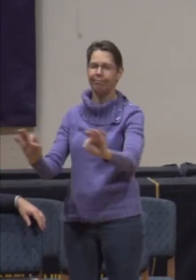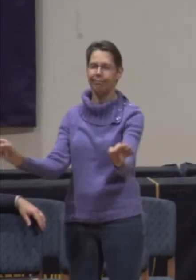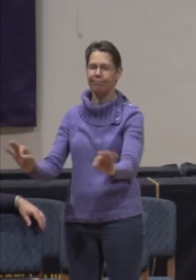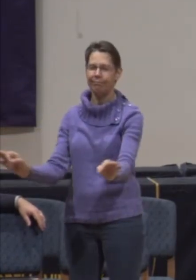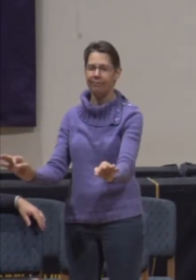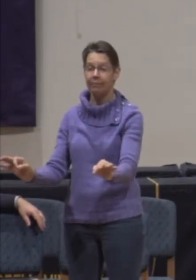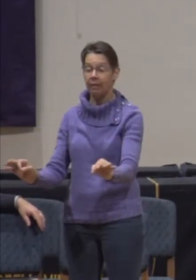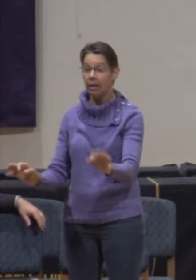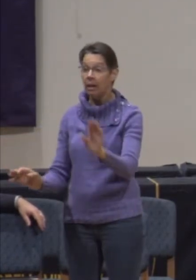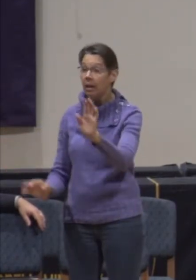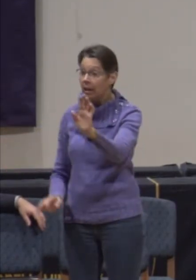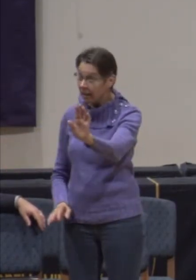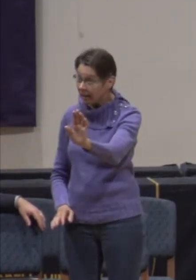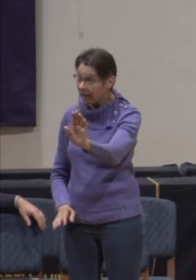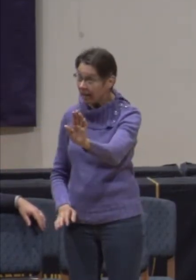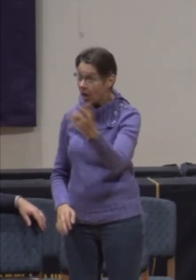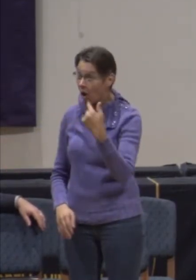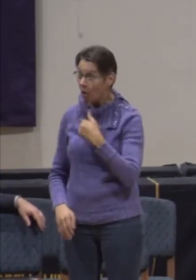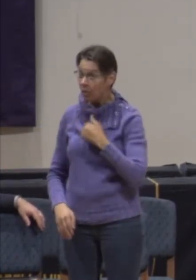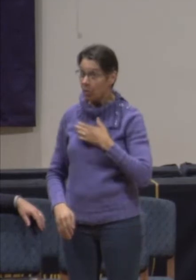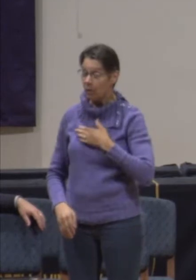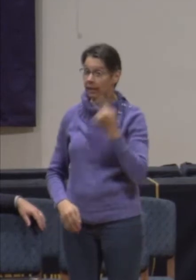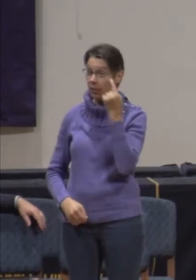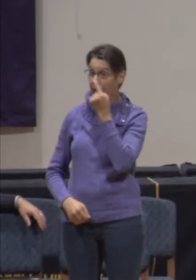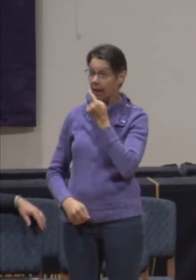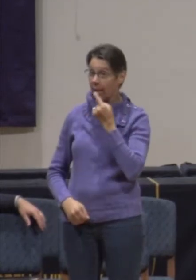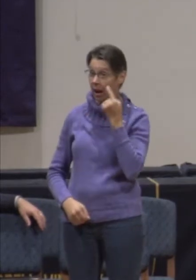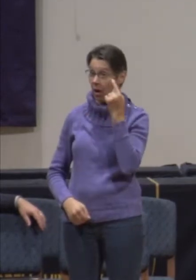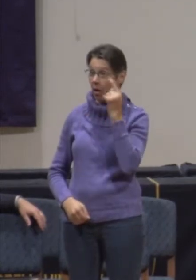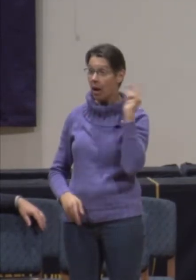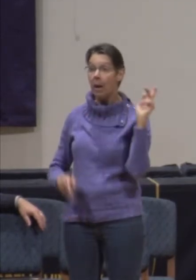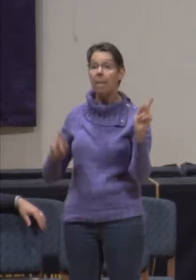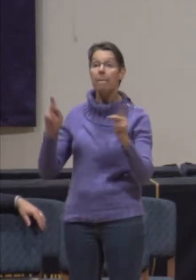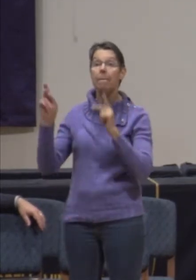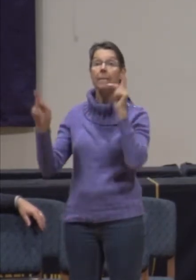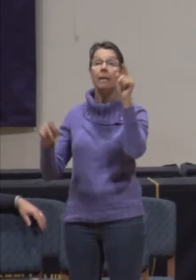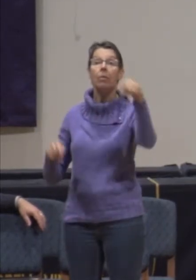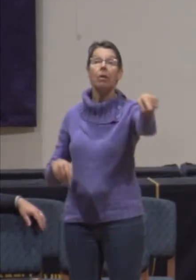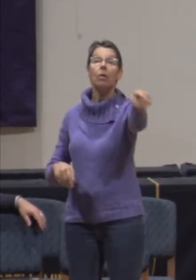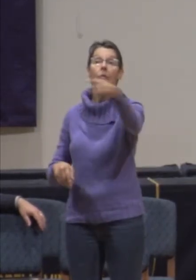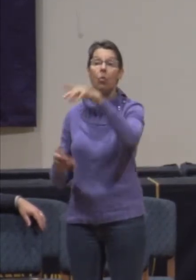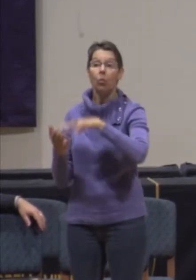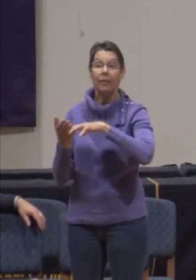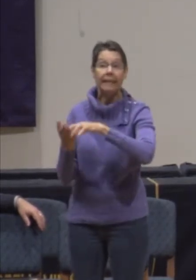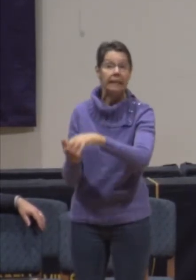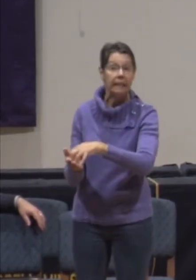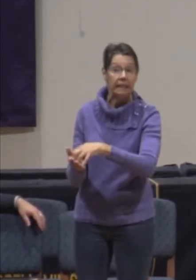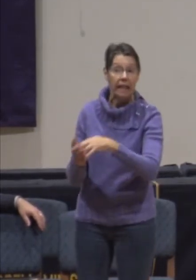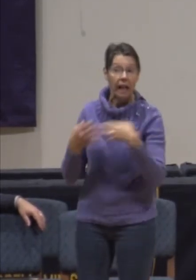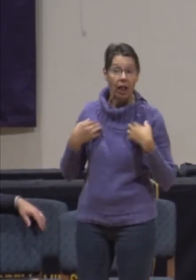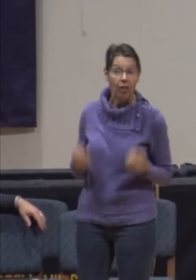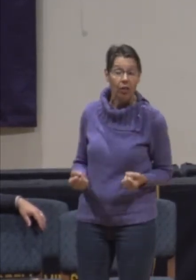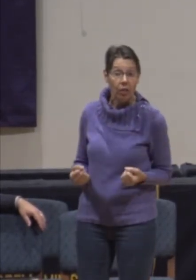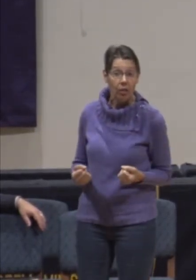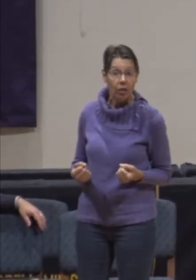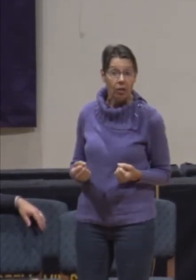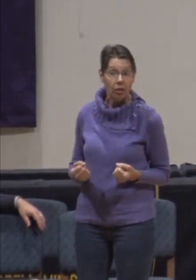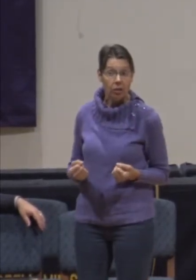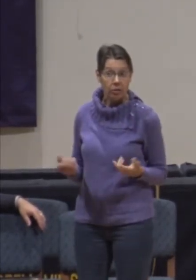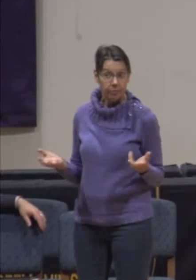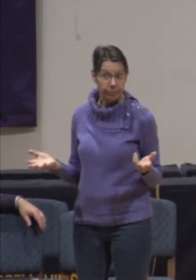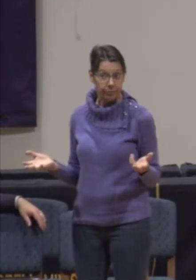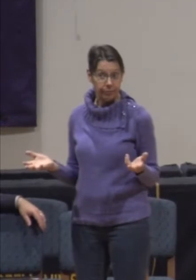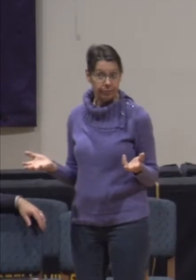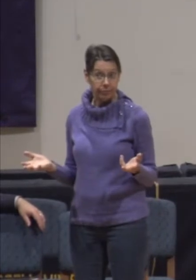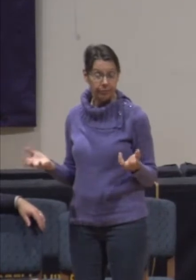we willing to think about the other? Those out there that might be at risk. Are we willing to